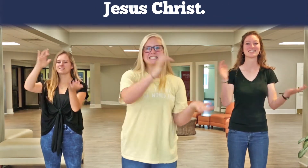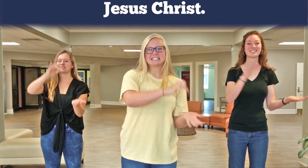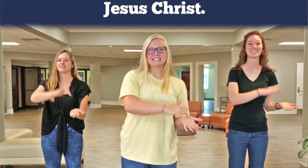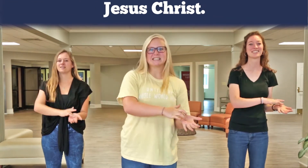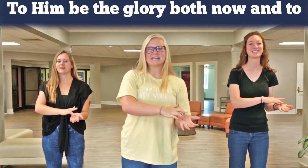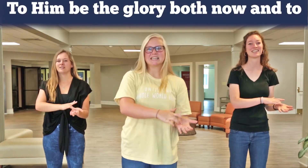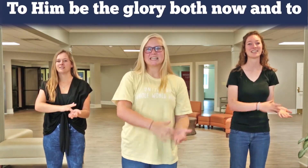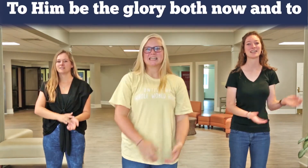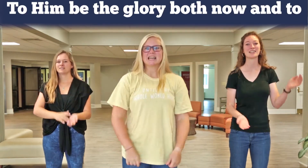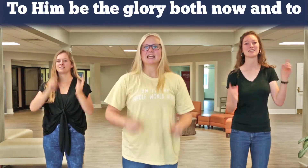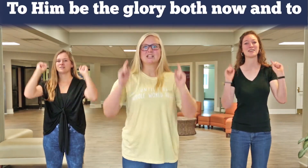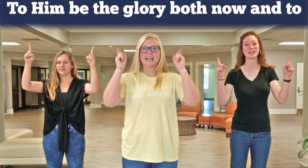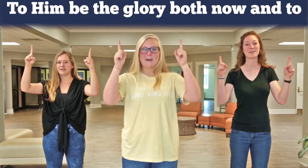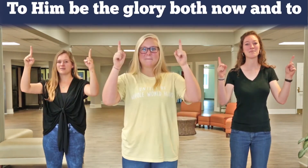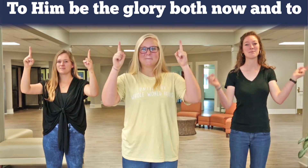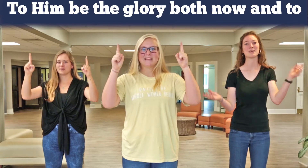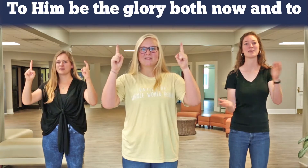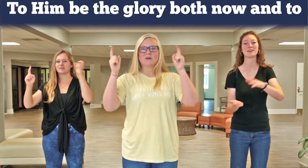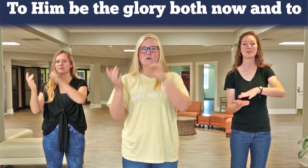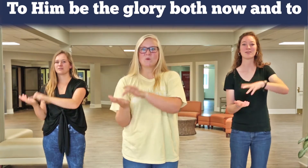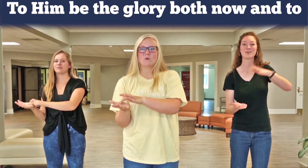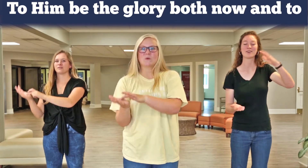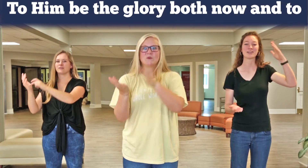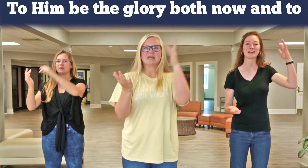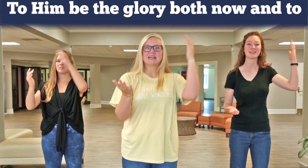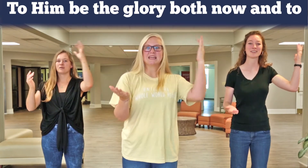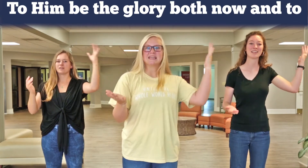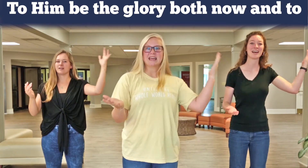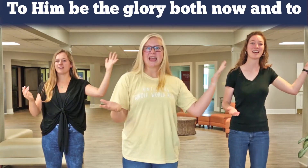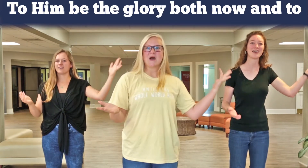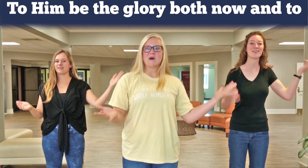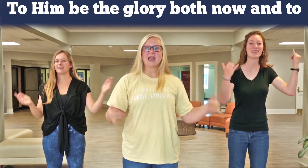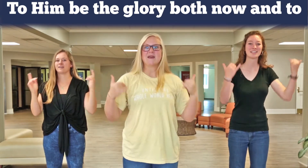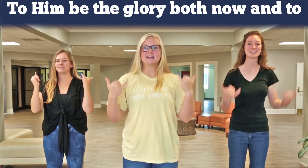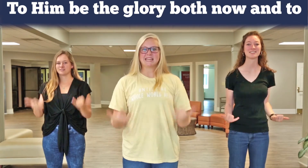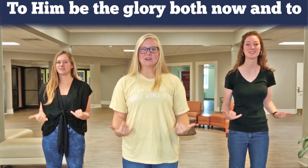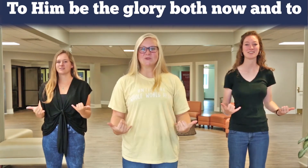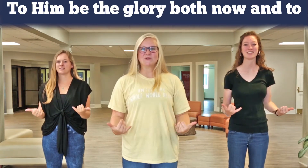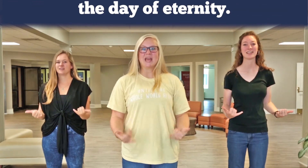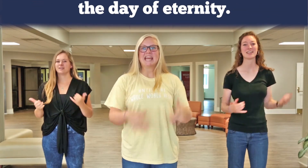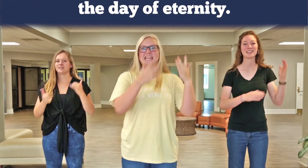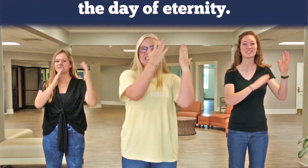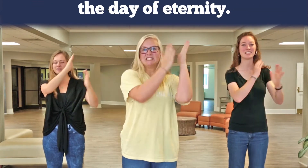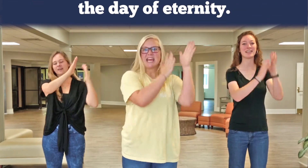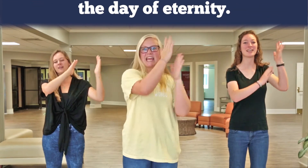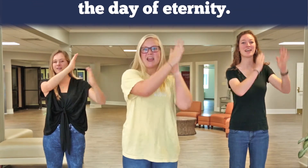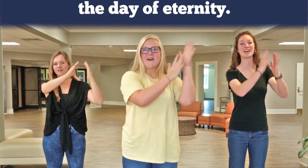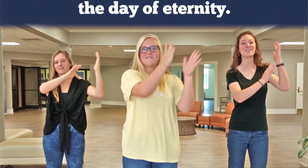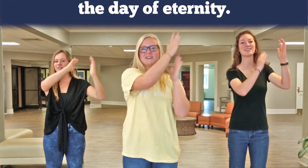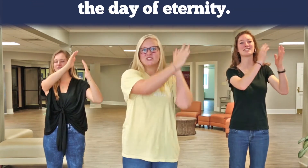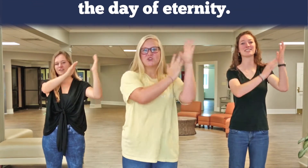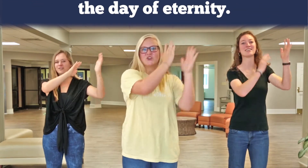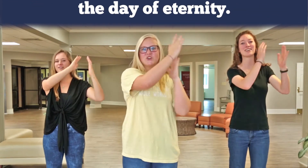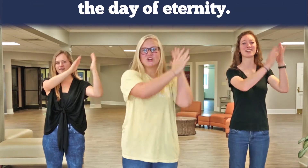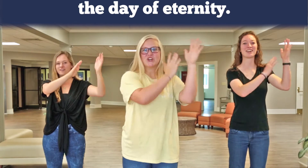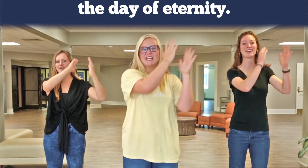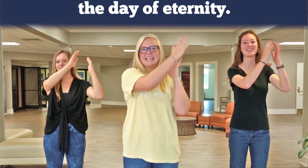To Him be the glory Both now and to the day of eternity